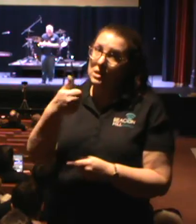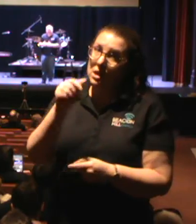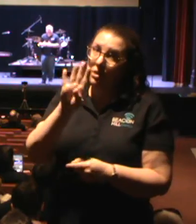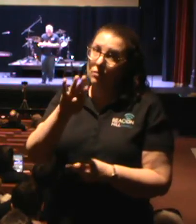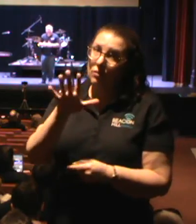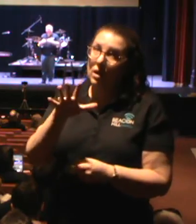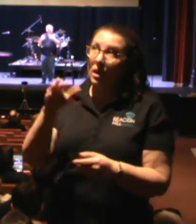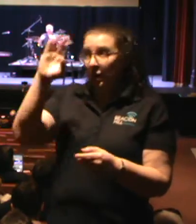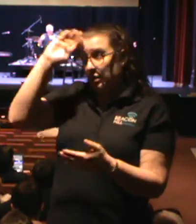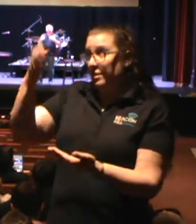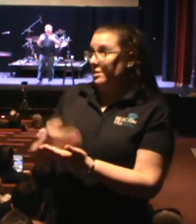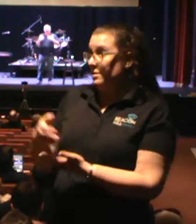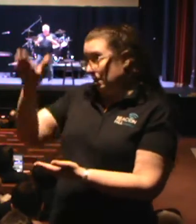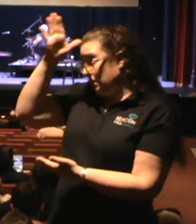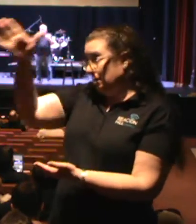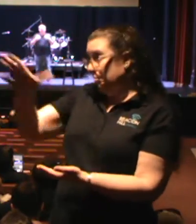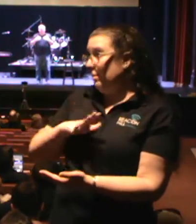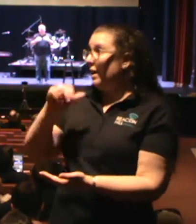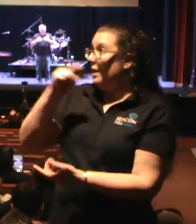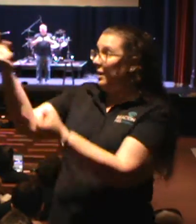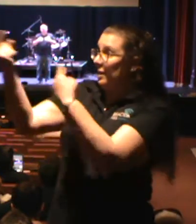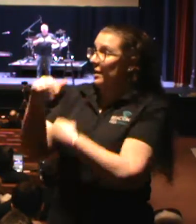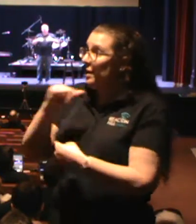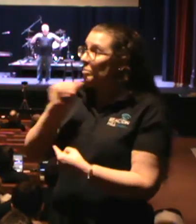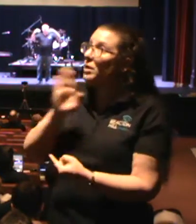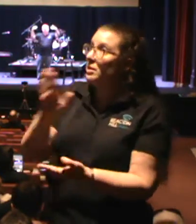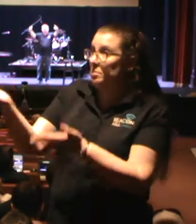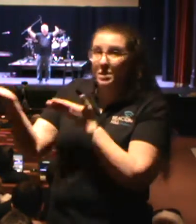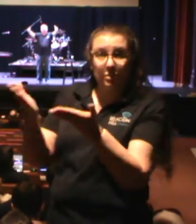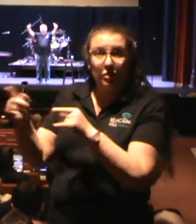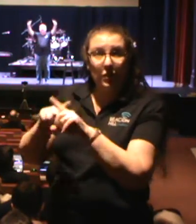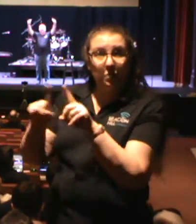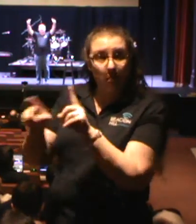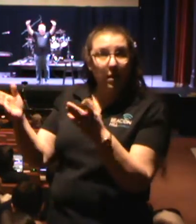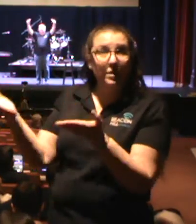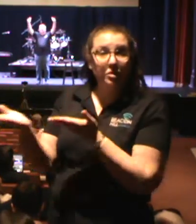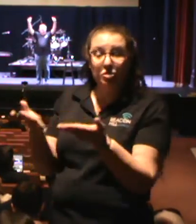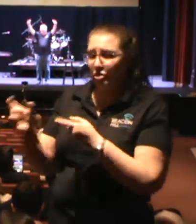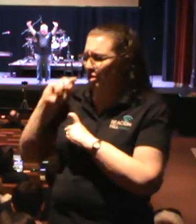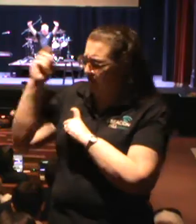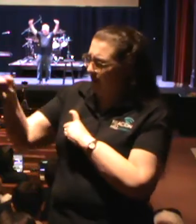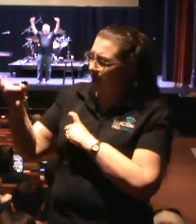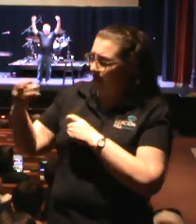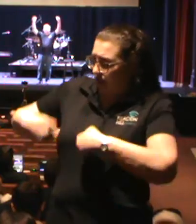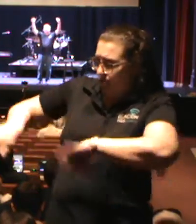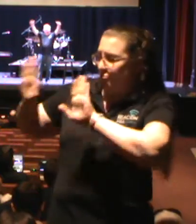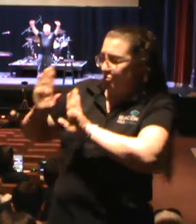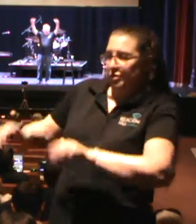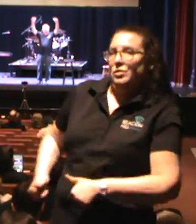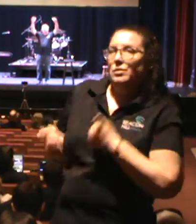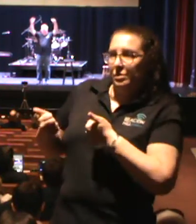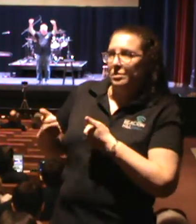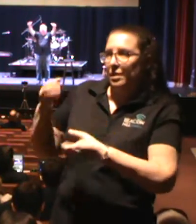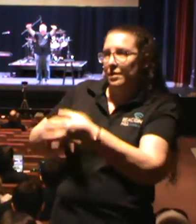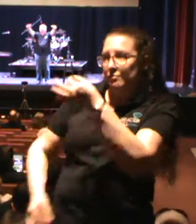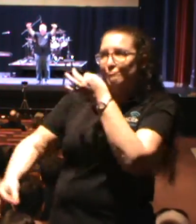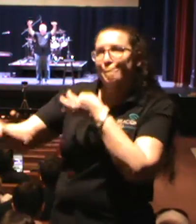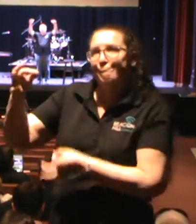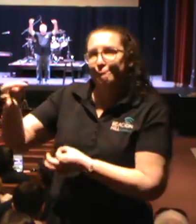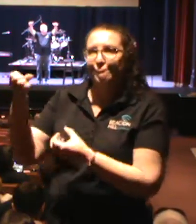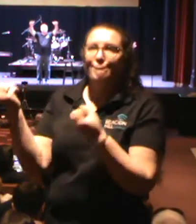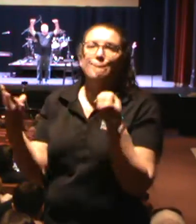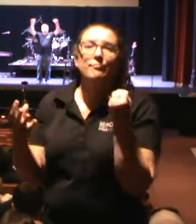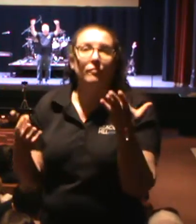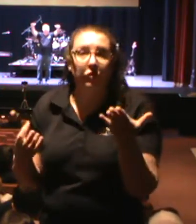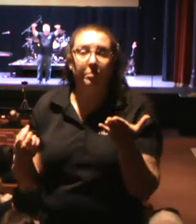Man came not to be served, but to serve and give his life as a ransom for many.